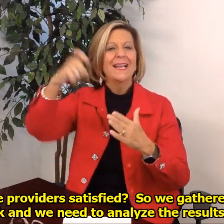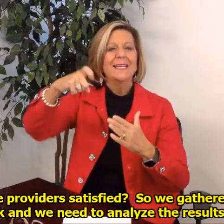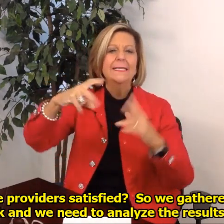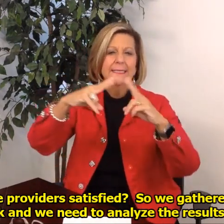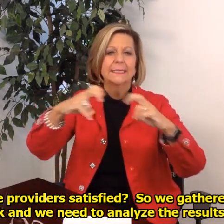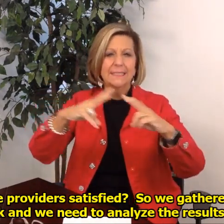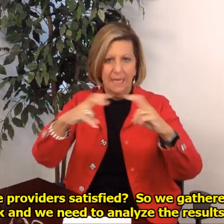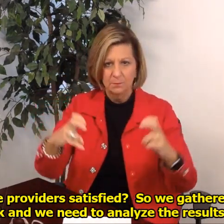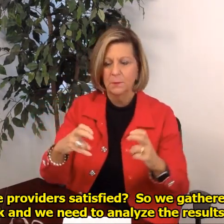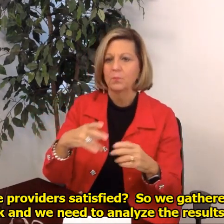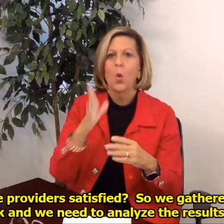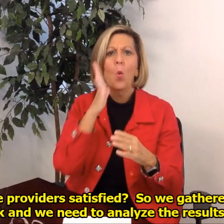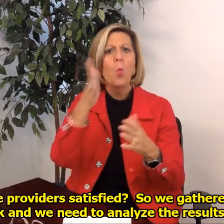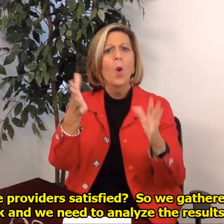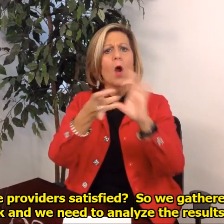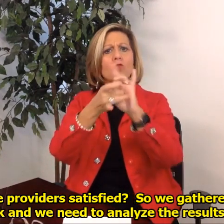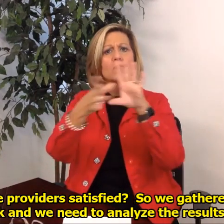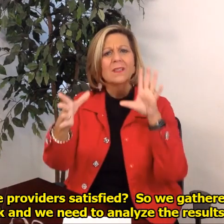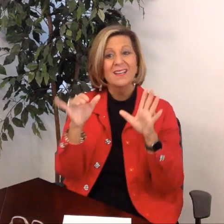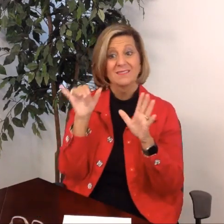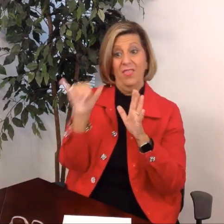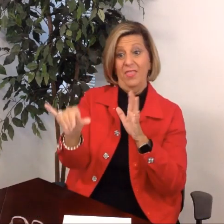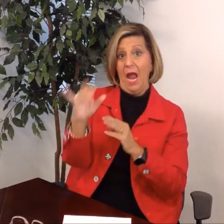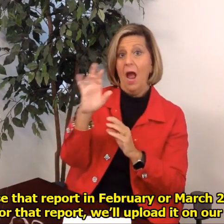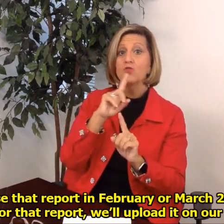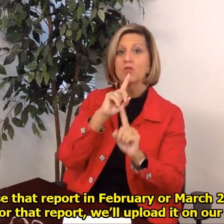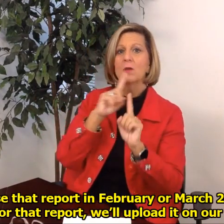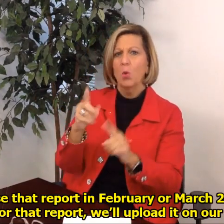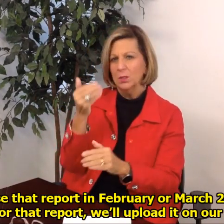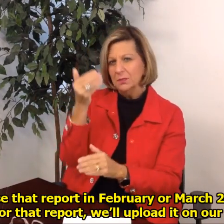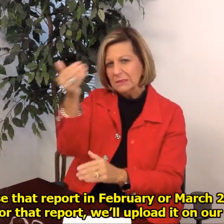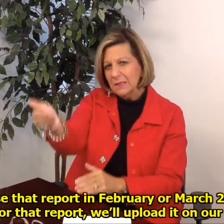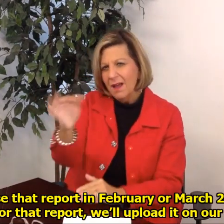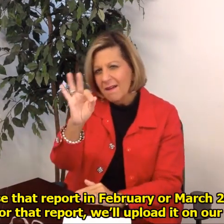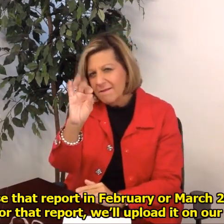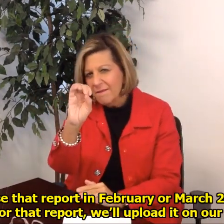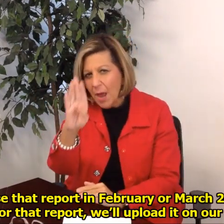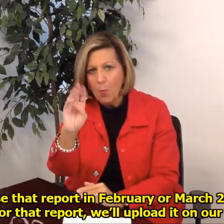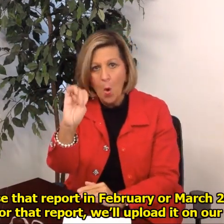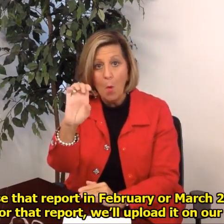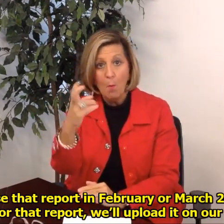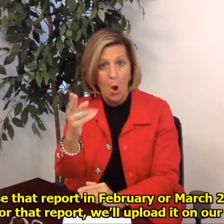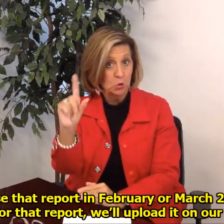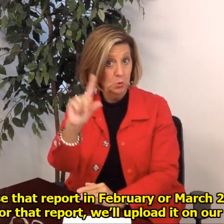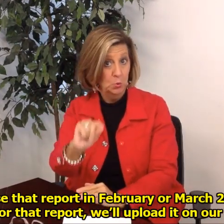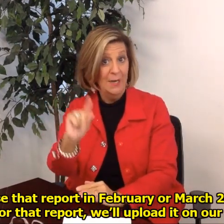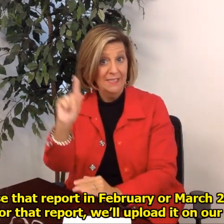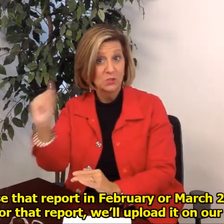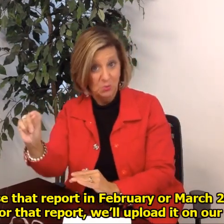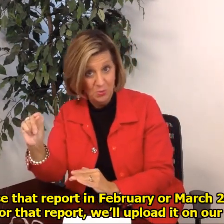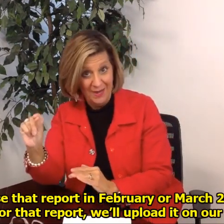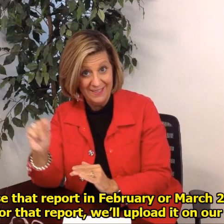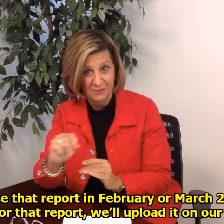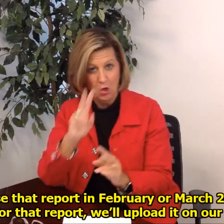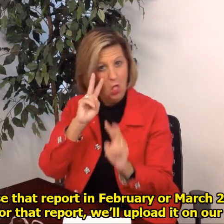and we need to analyze the results and we'll release that report in February or March 2020